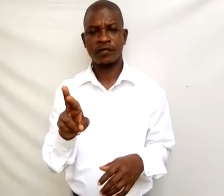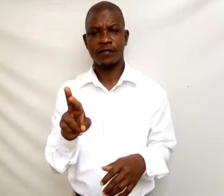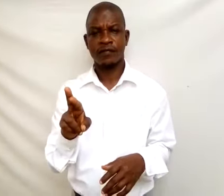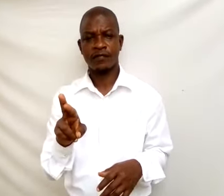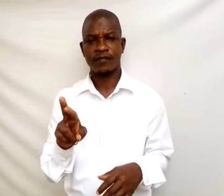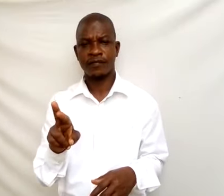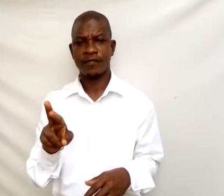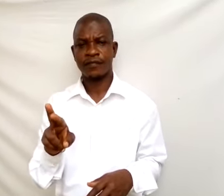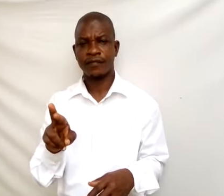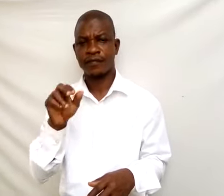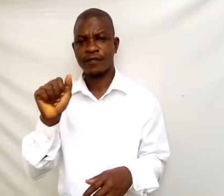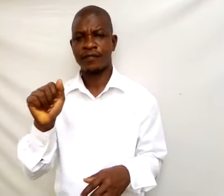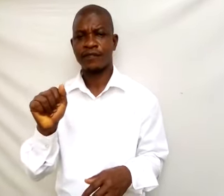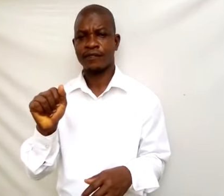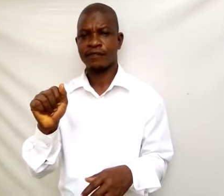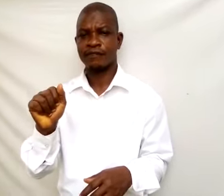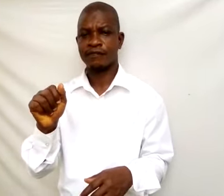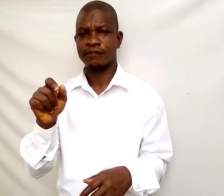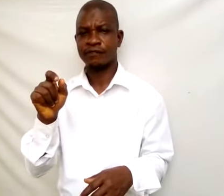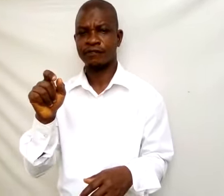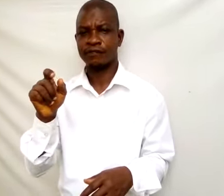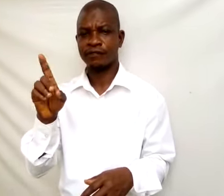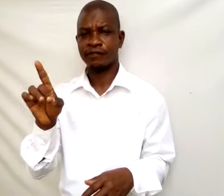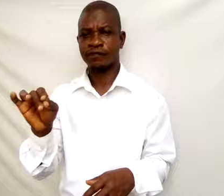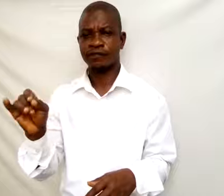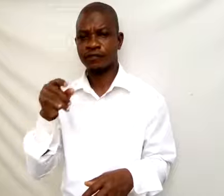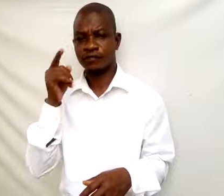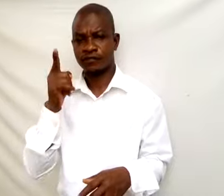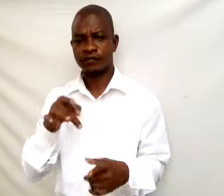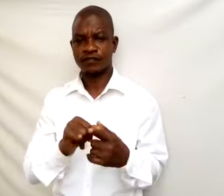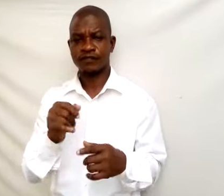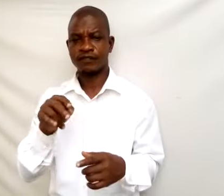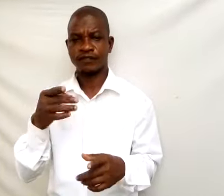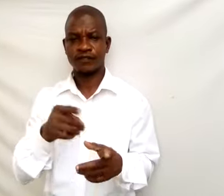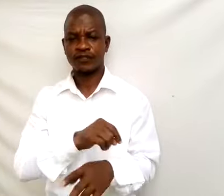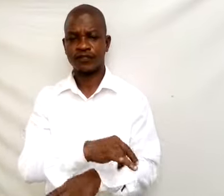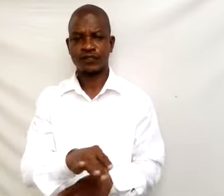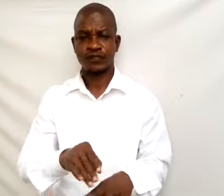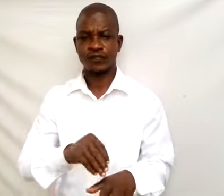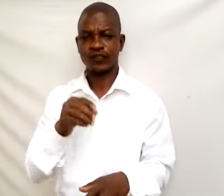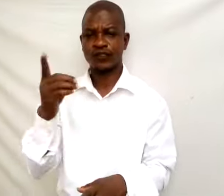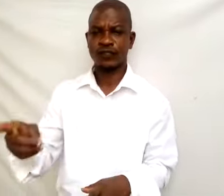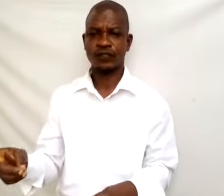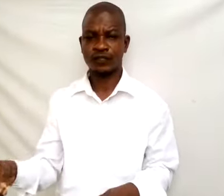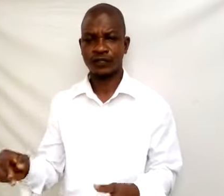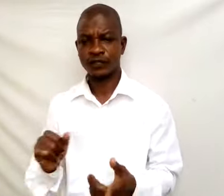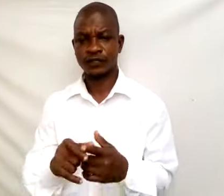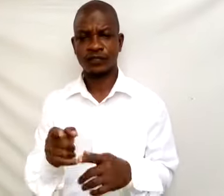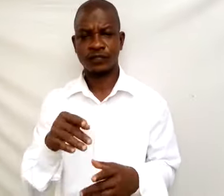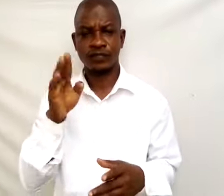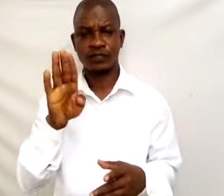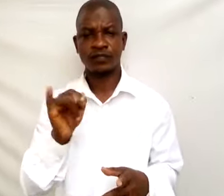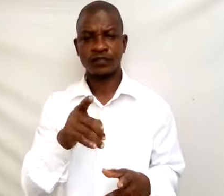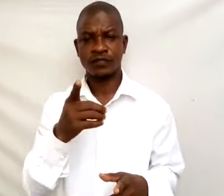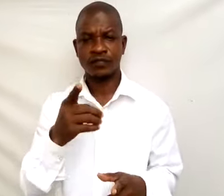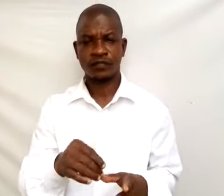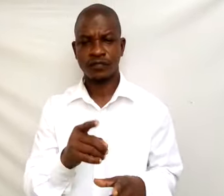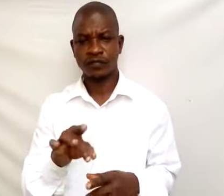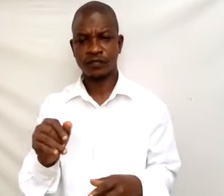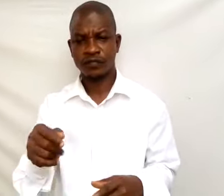A does star distribute over delta B does delta distribute over star